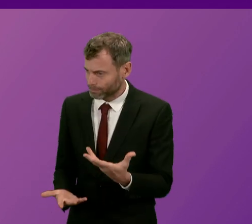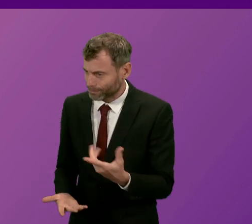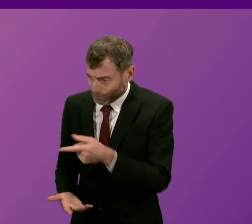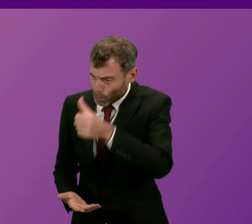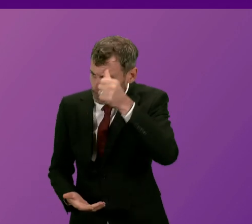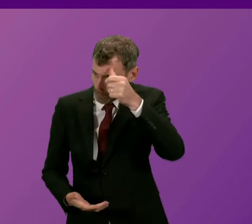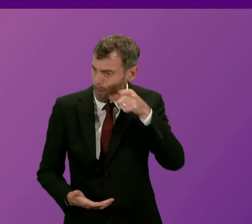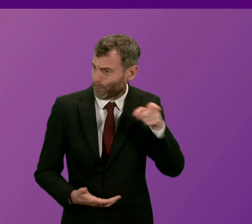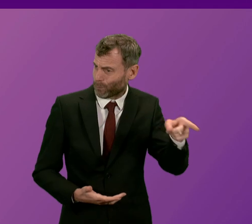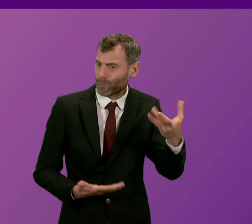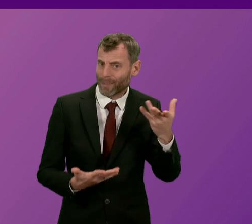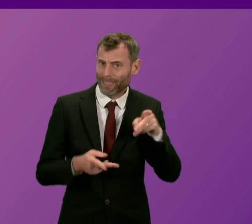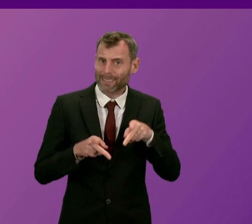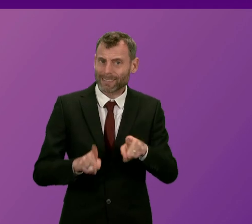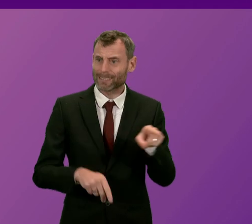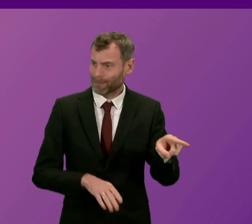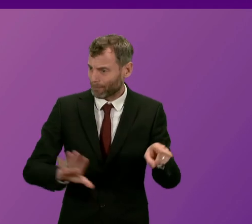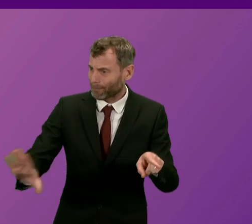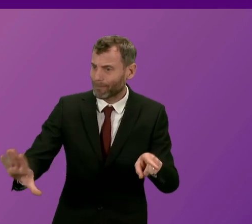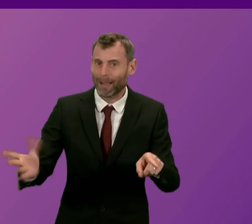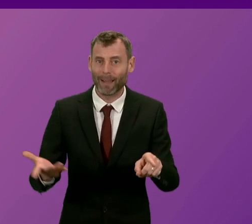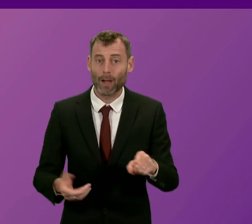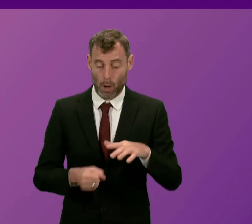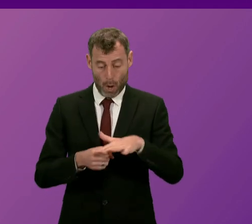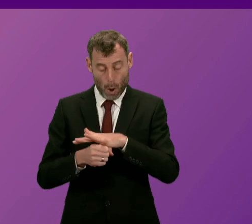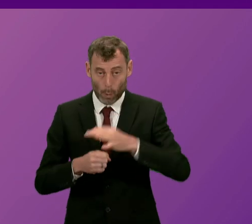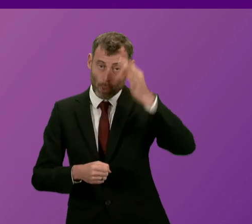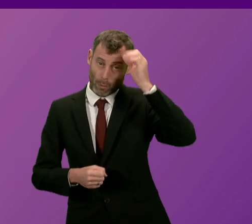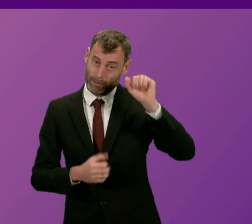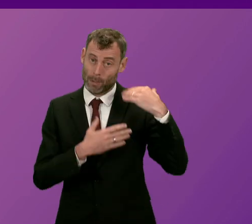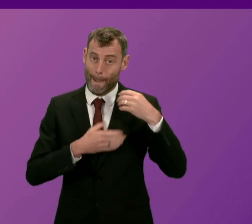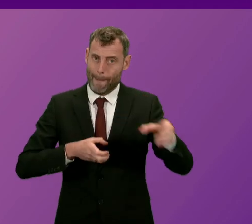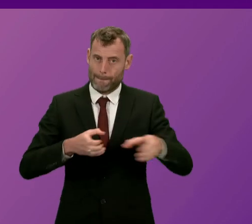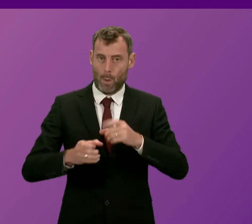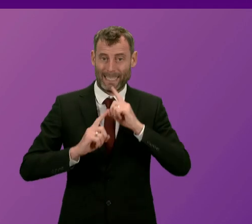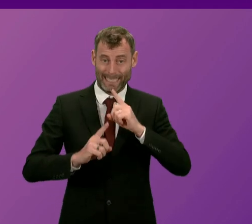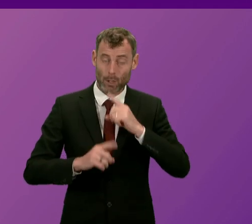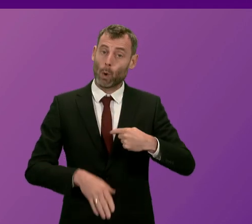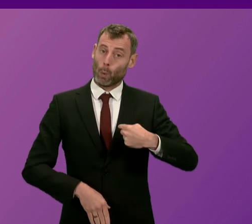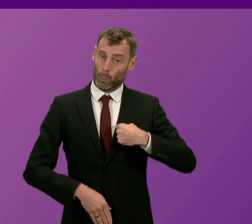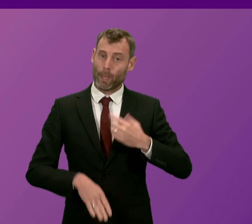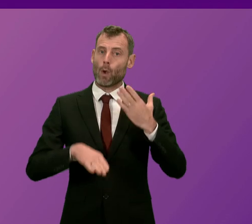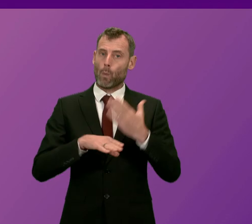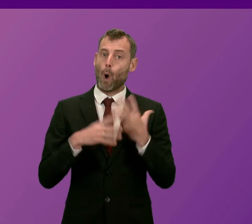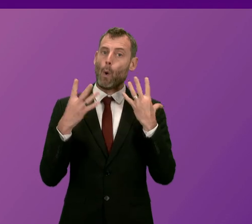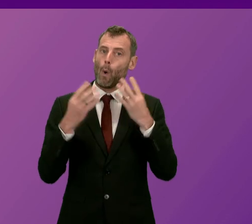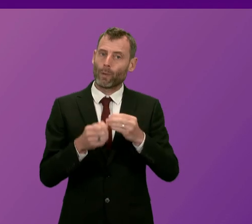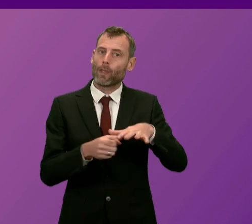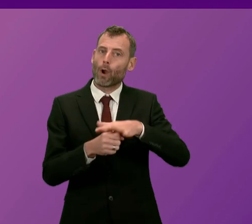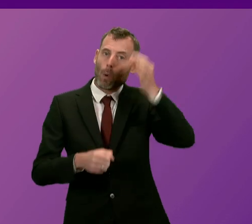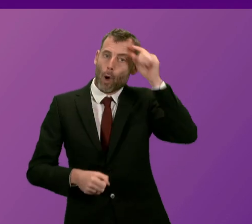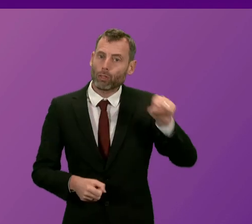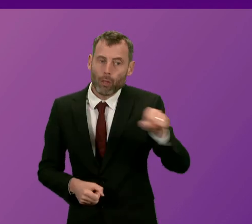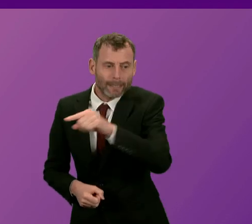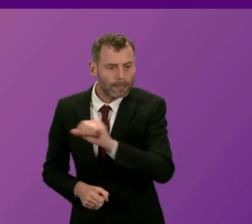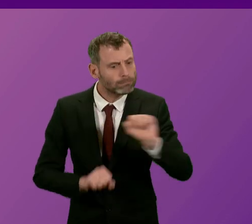Let's hear one another. Local authorities employ teachers and the government works with local authorities on workforce planning because all